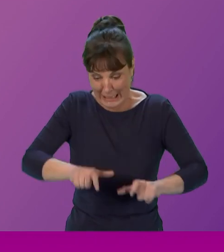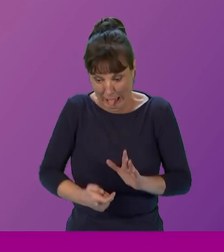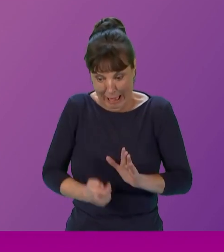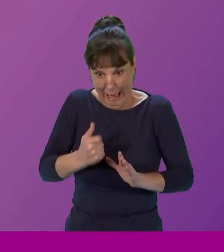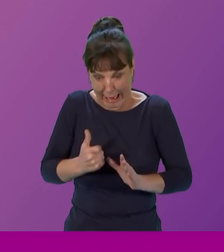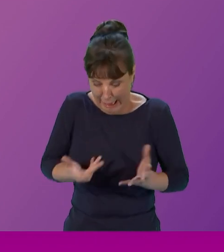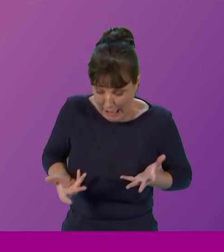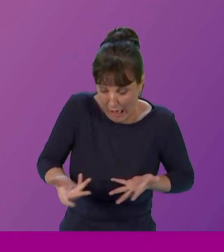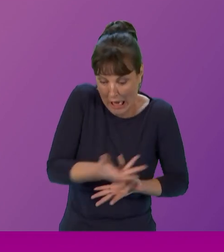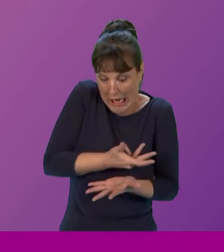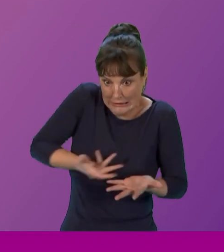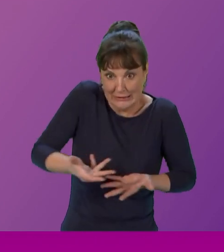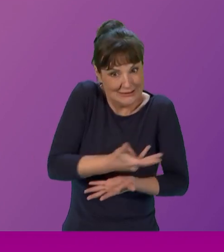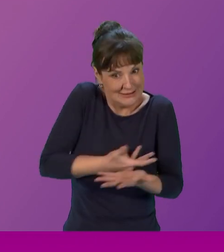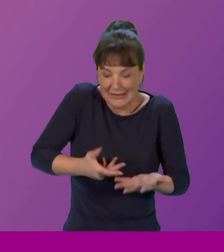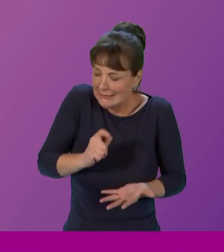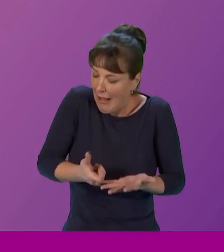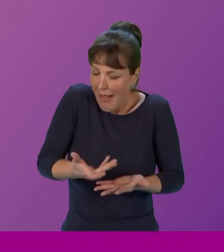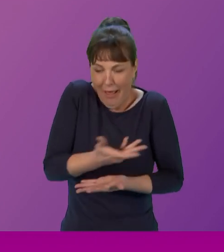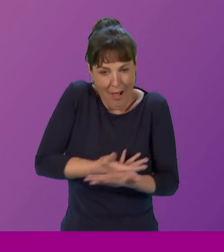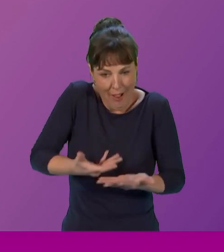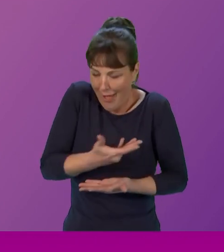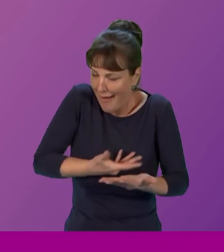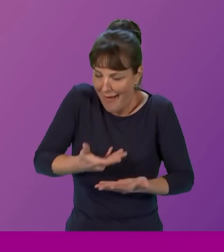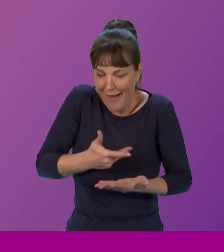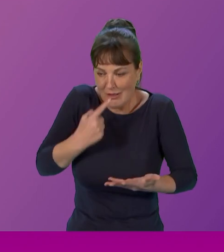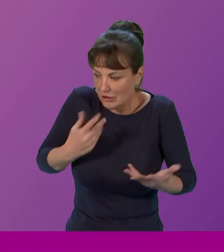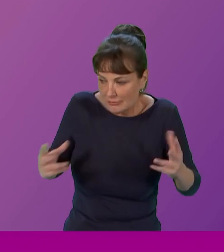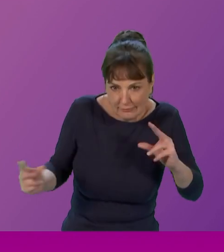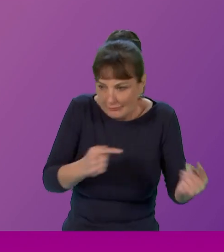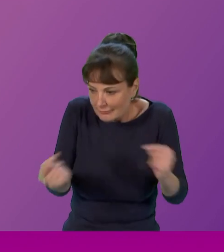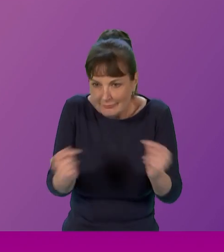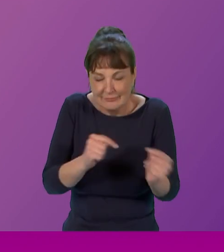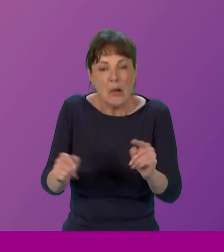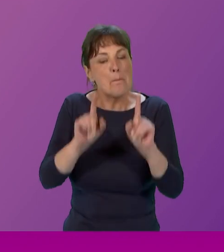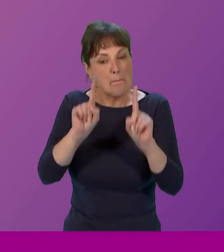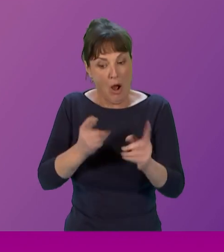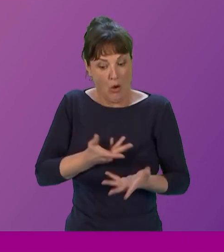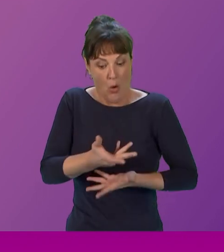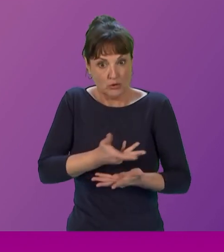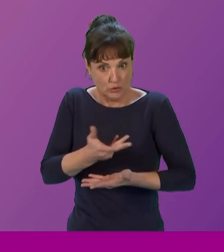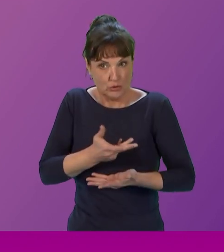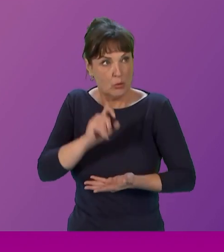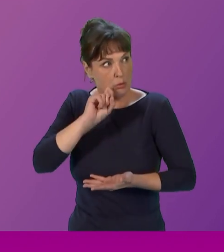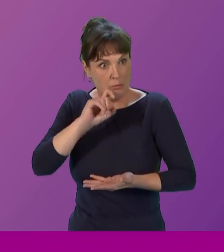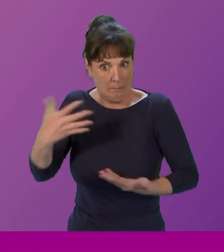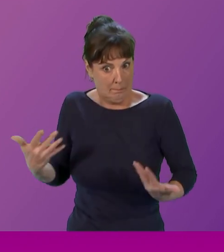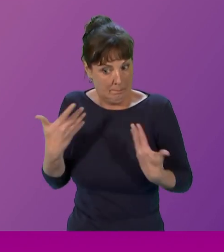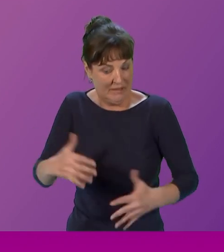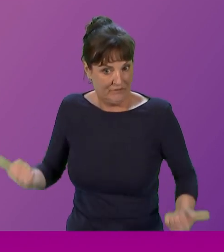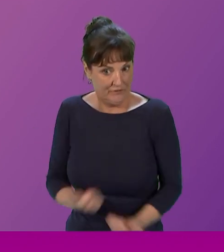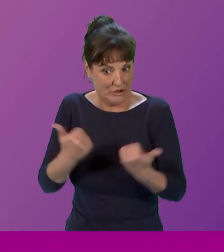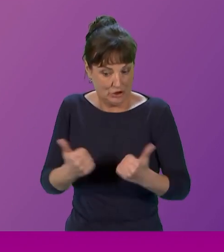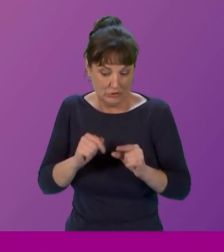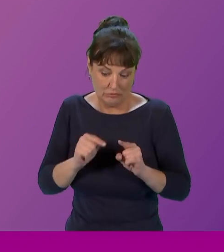Um, it's still very much in its infancy. Um, but, um, the, consultation period finished, um, roughly towards the end of last year. So